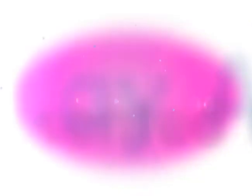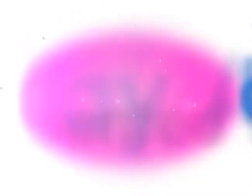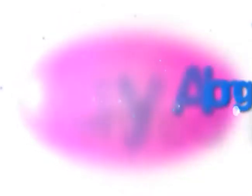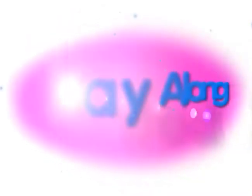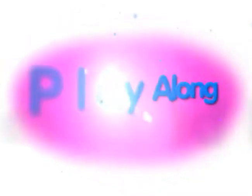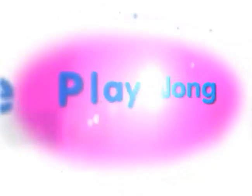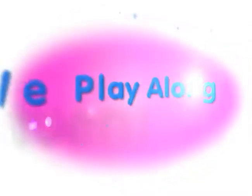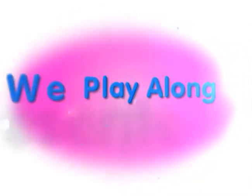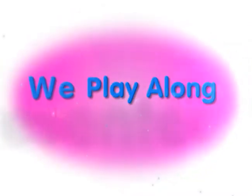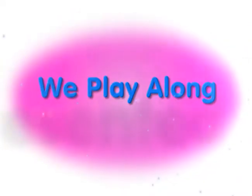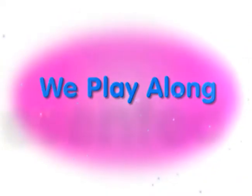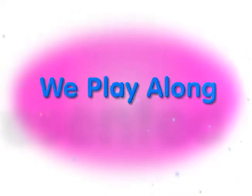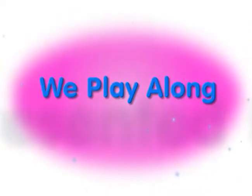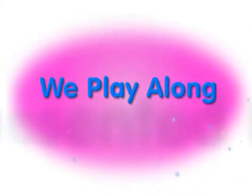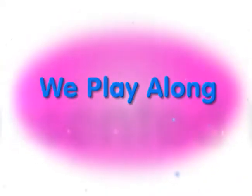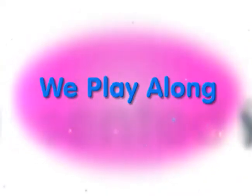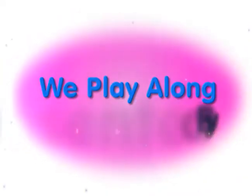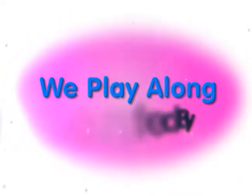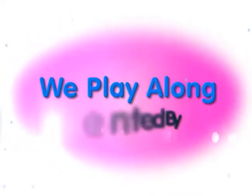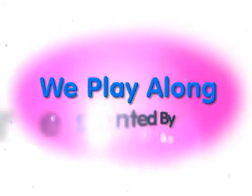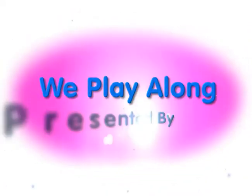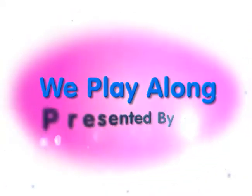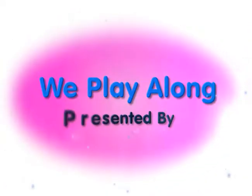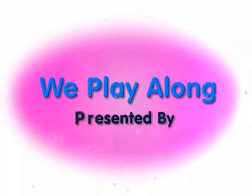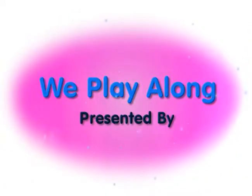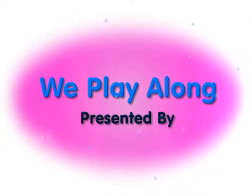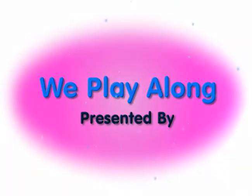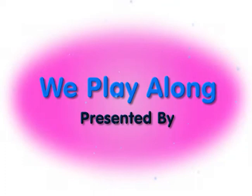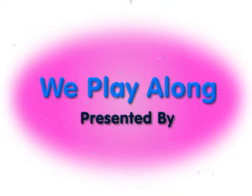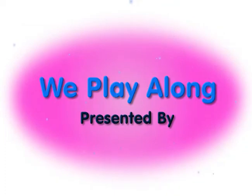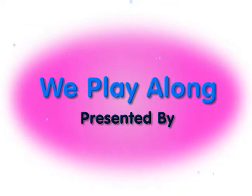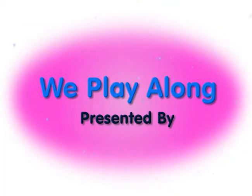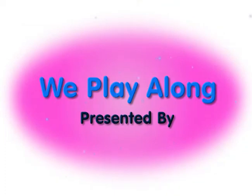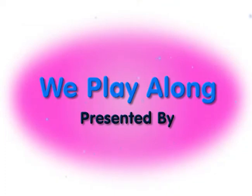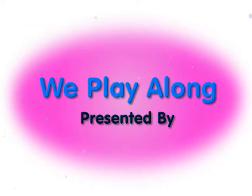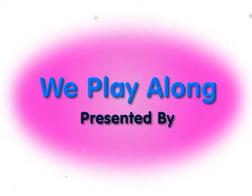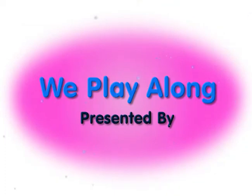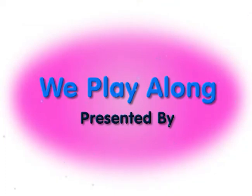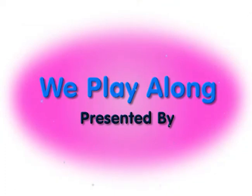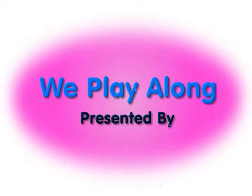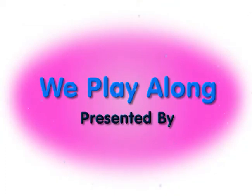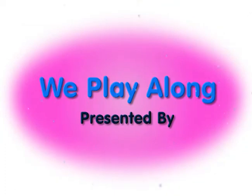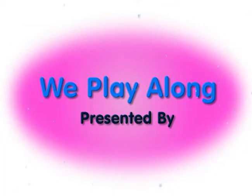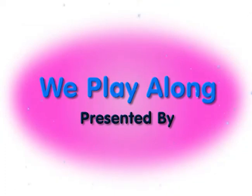We play along. Come on and play along. You can play along too.